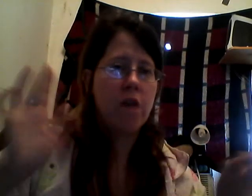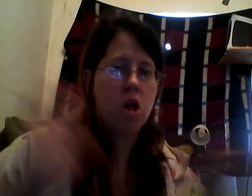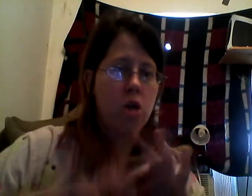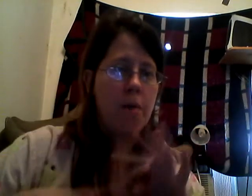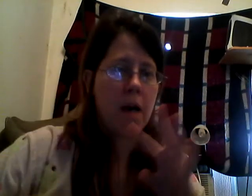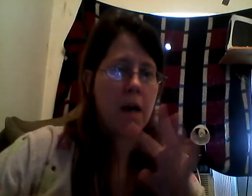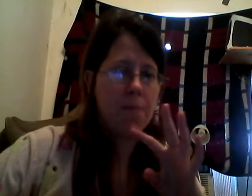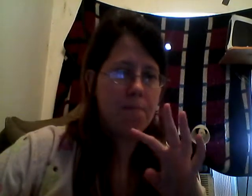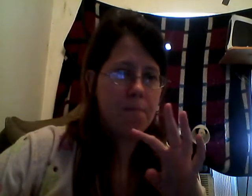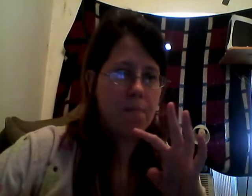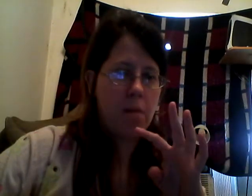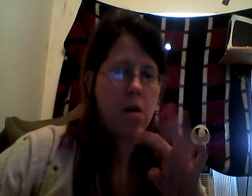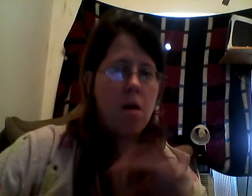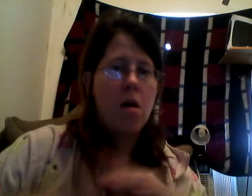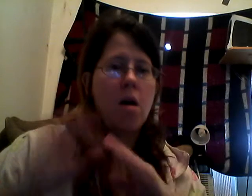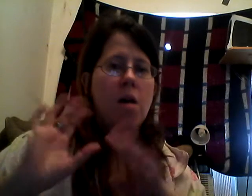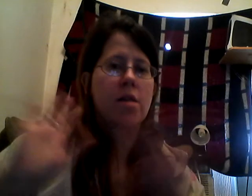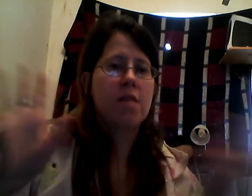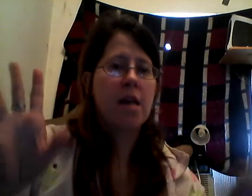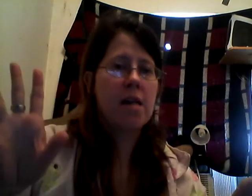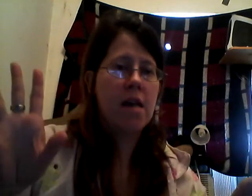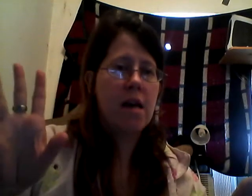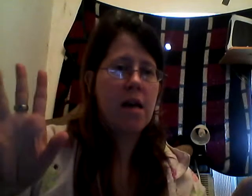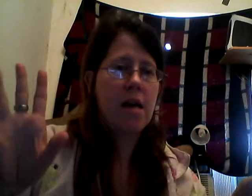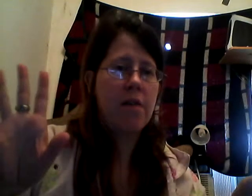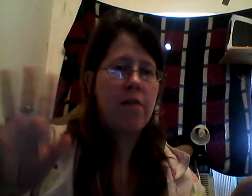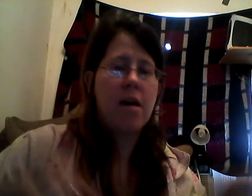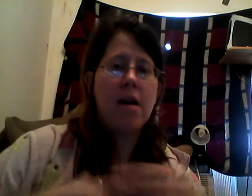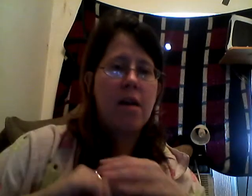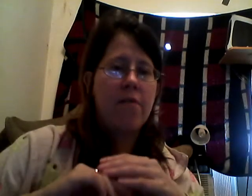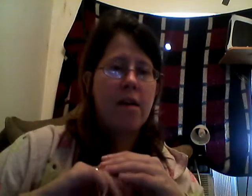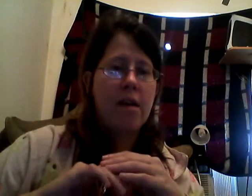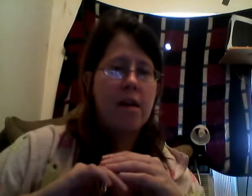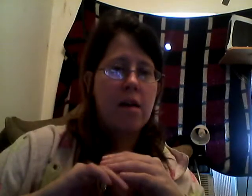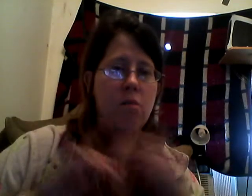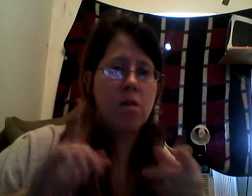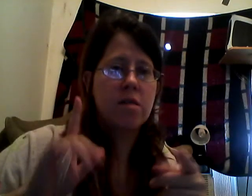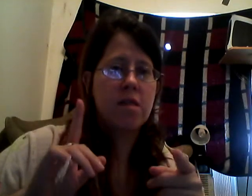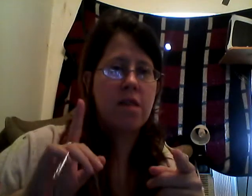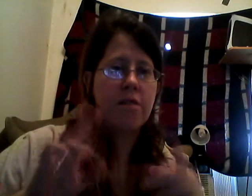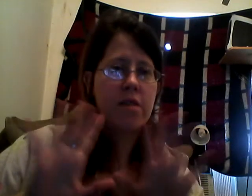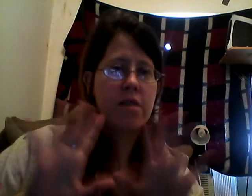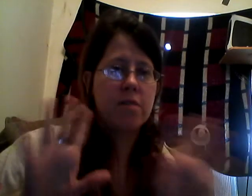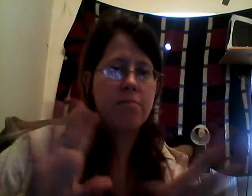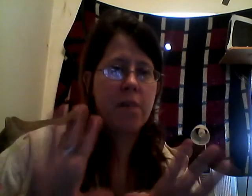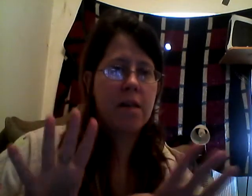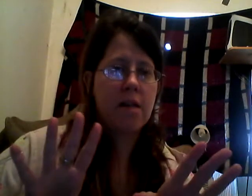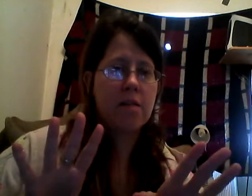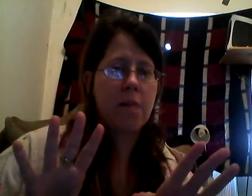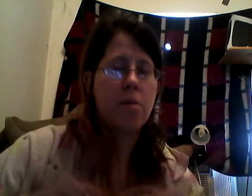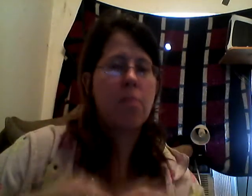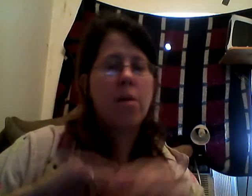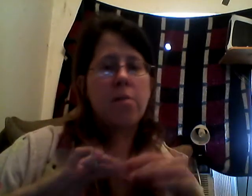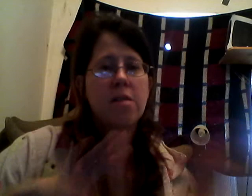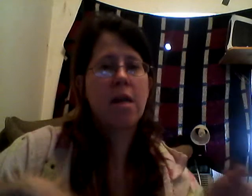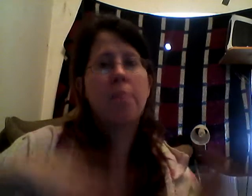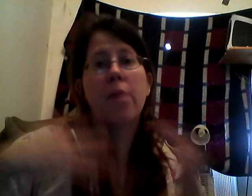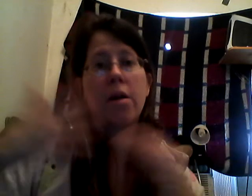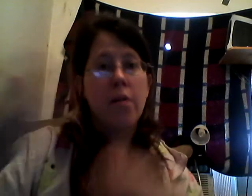glue it back on. You take, and you have, I have, like, one set of these pink nails that I bought, but I'm going to take, and bring another